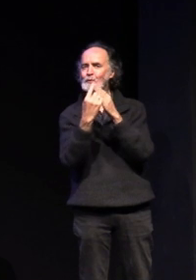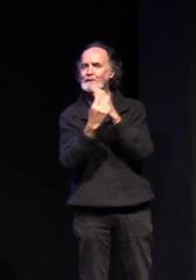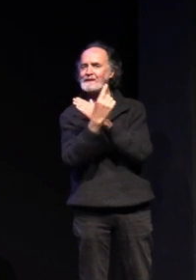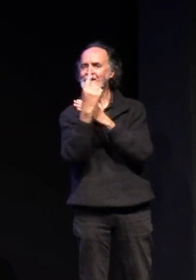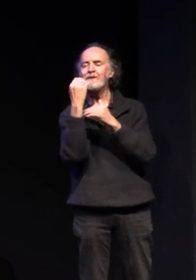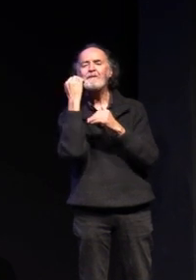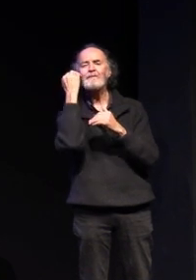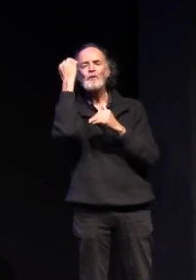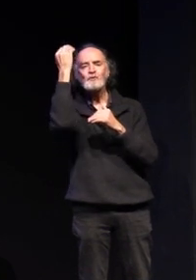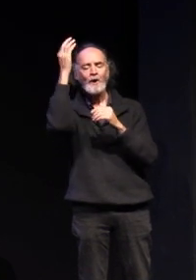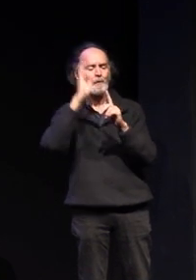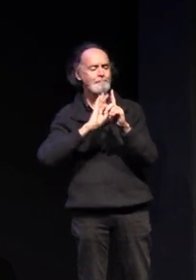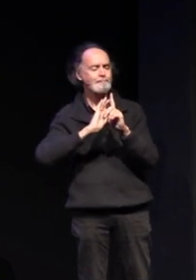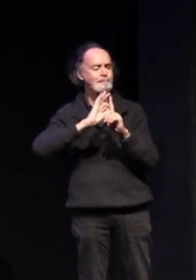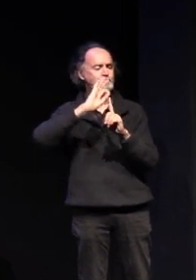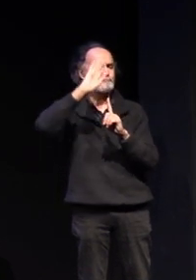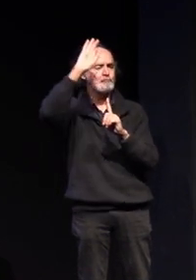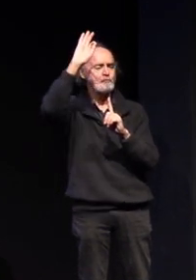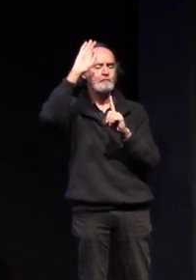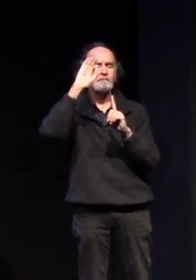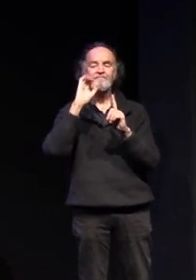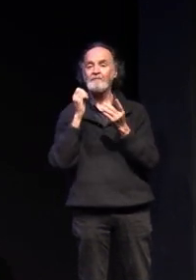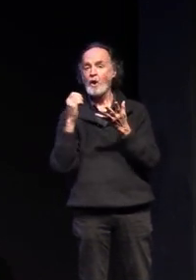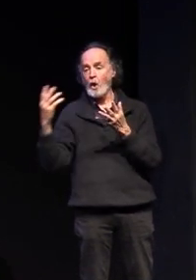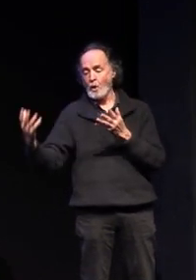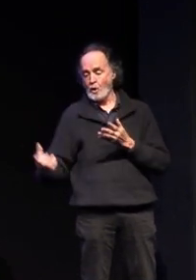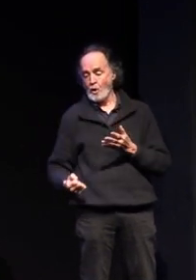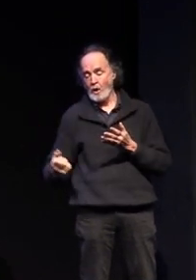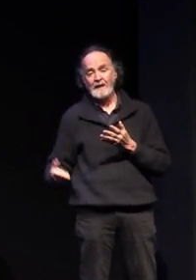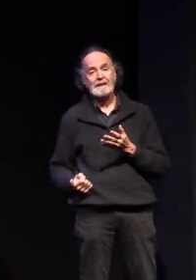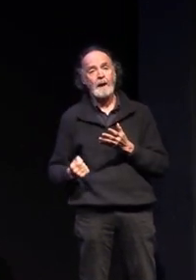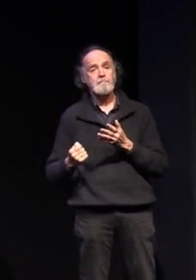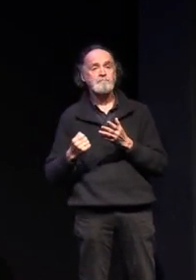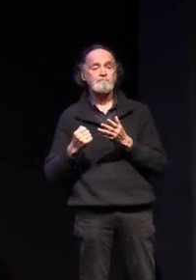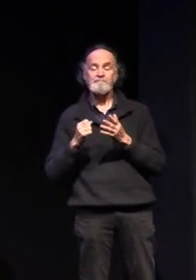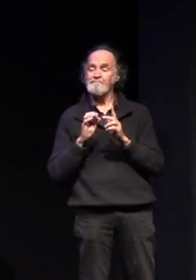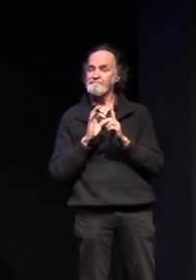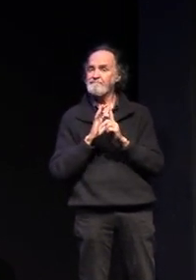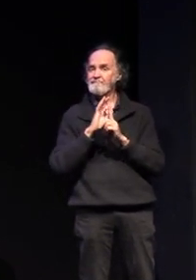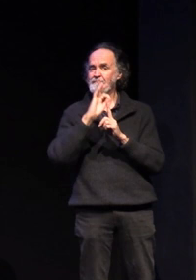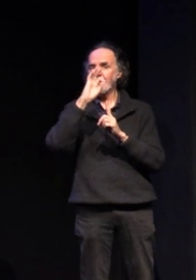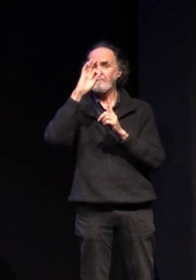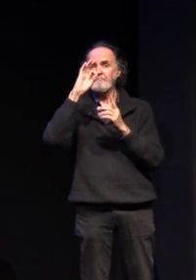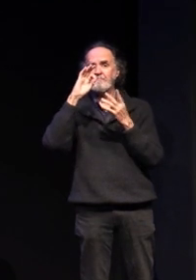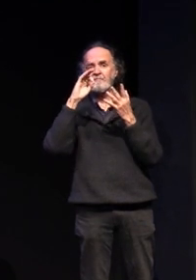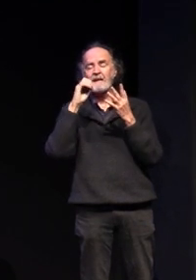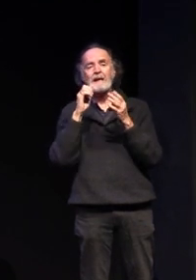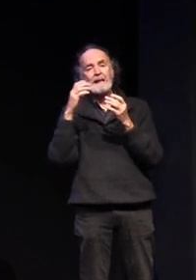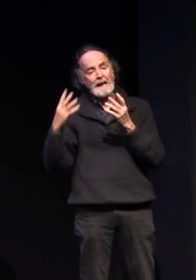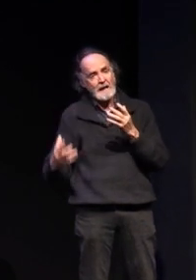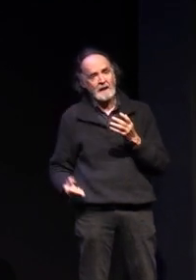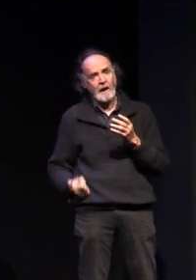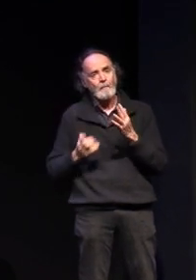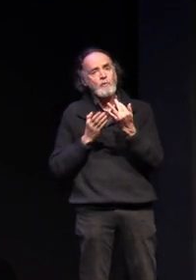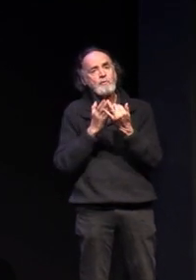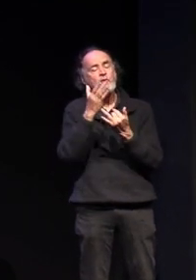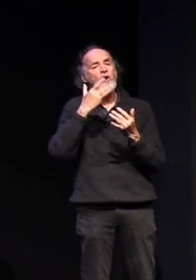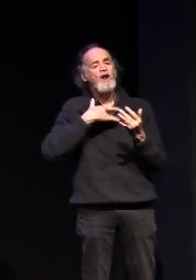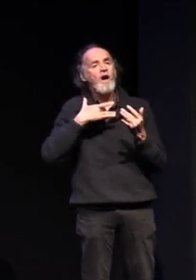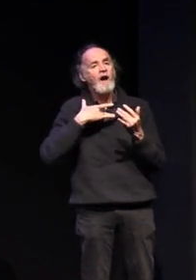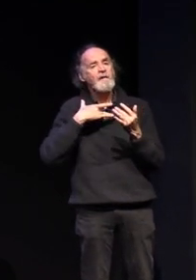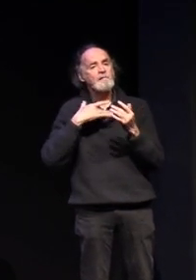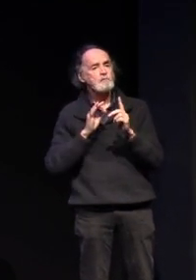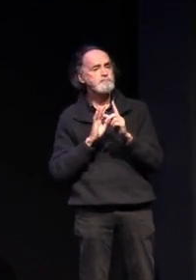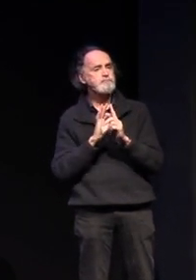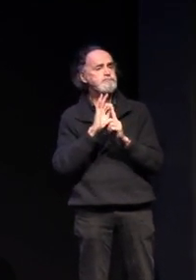your capacity to earn income improves the income you earn over your life is going to improve you'll live a